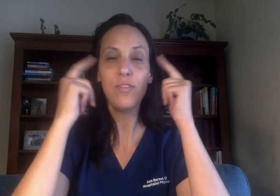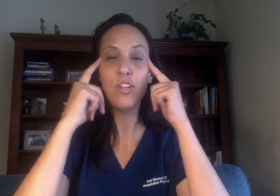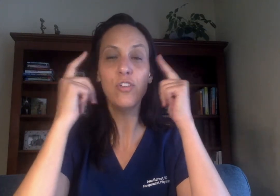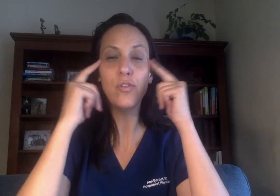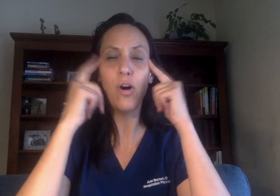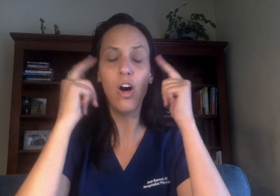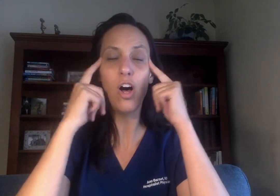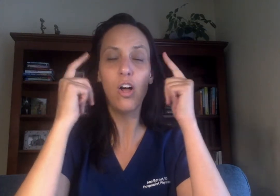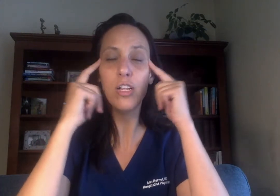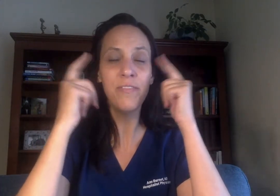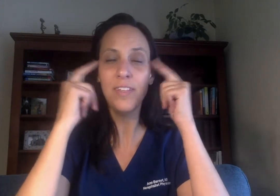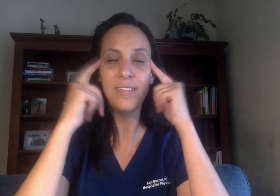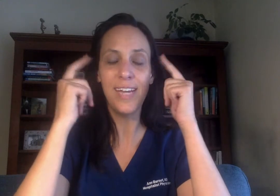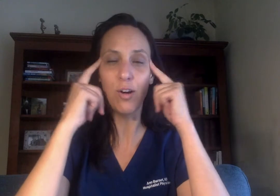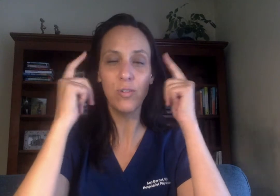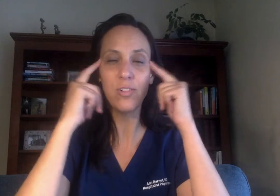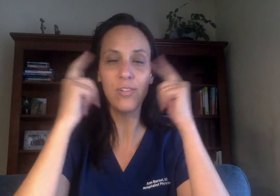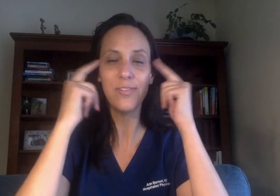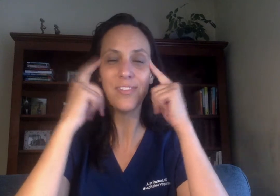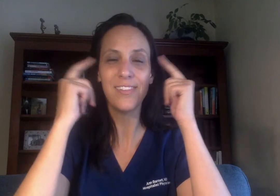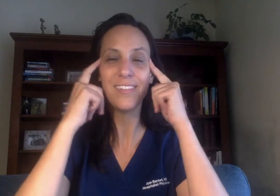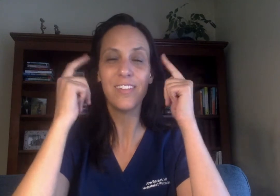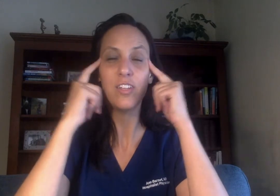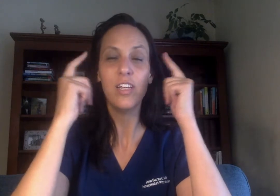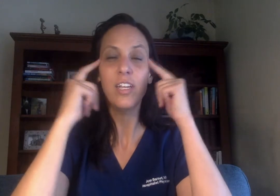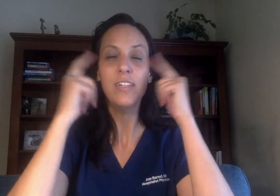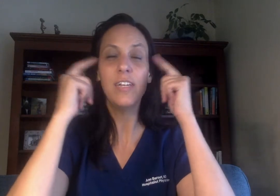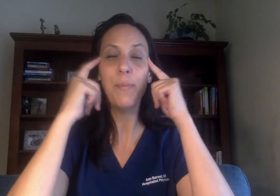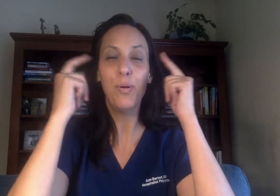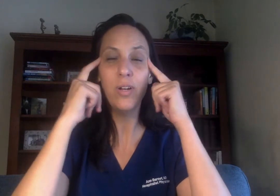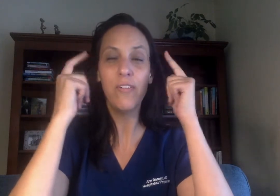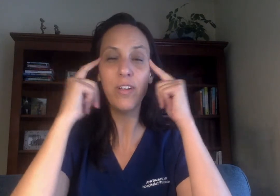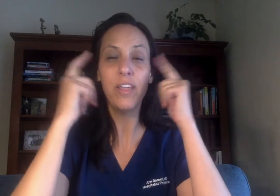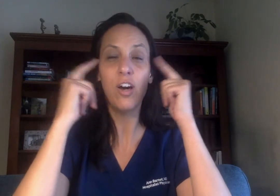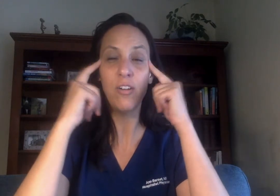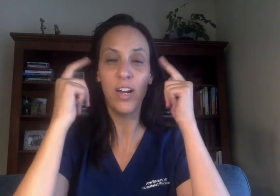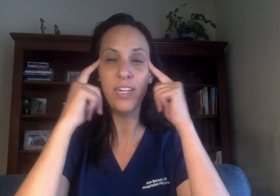So all of these doubts. Did I put everything on right?